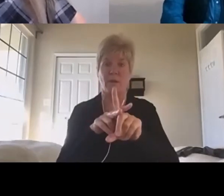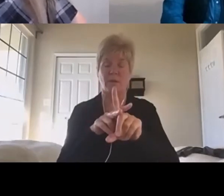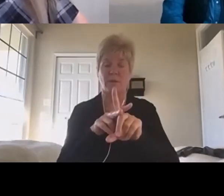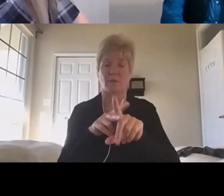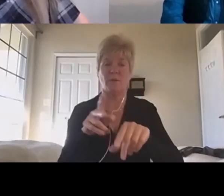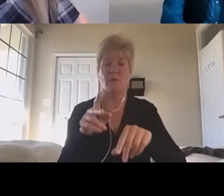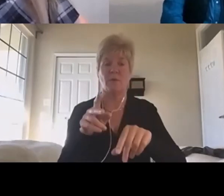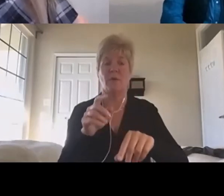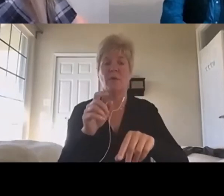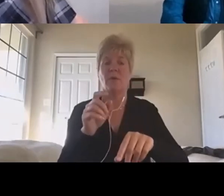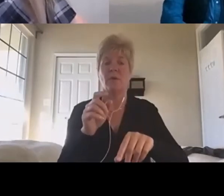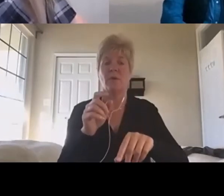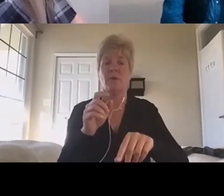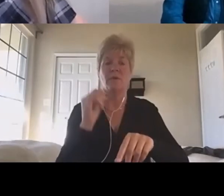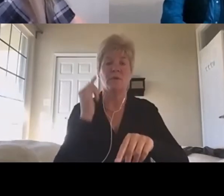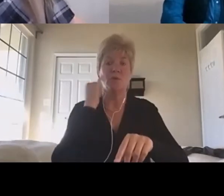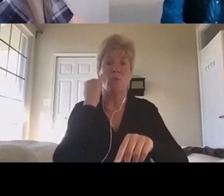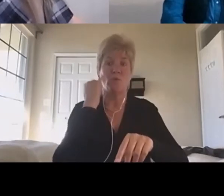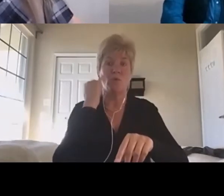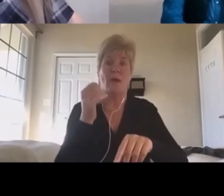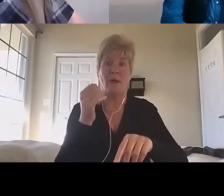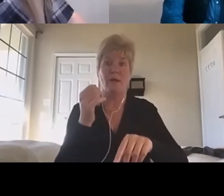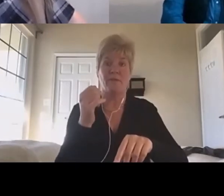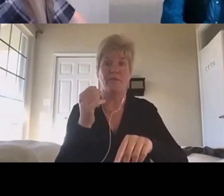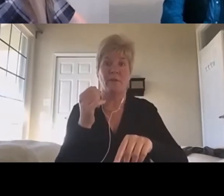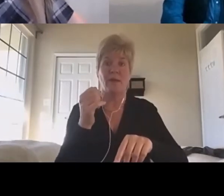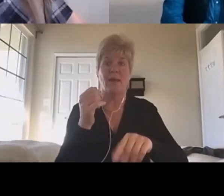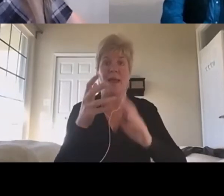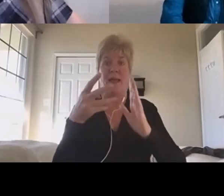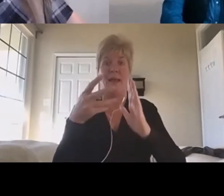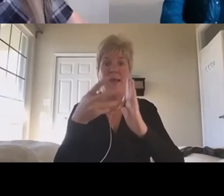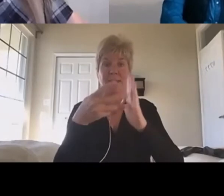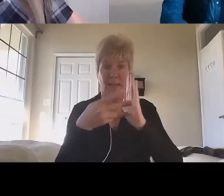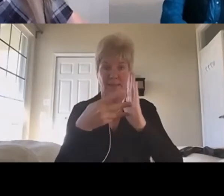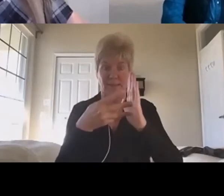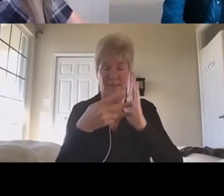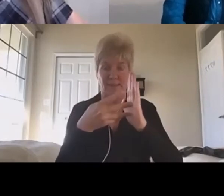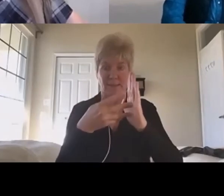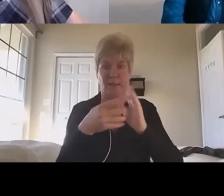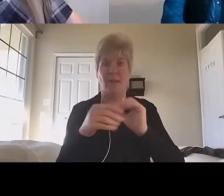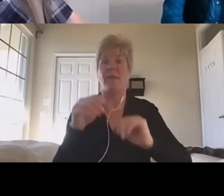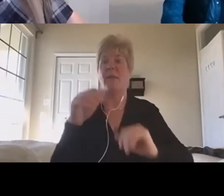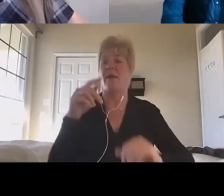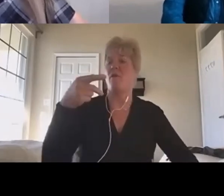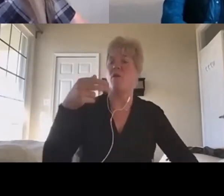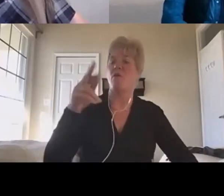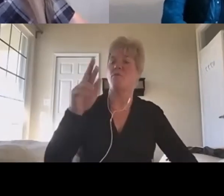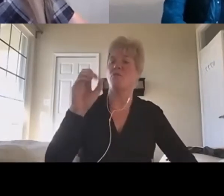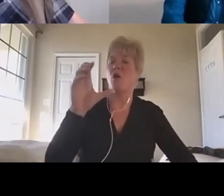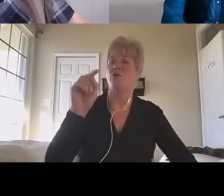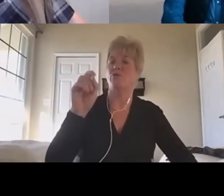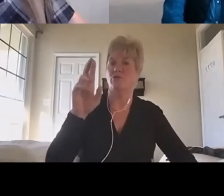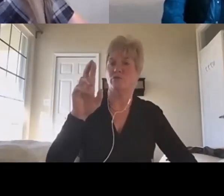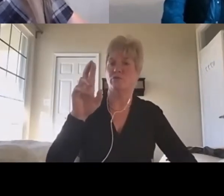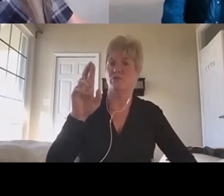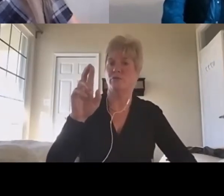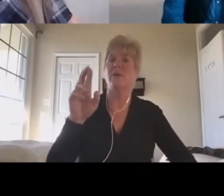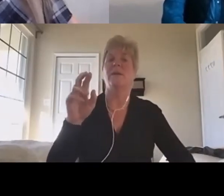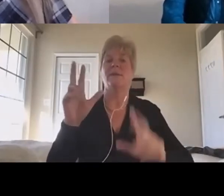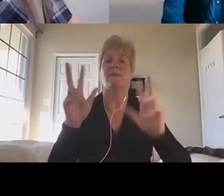test, there would be a proctor there that would be the computer instead of the person. And